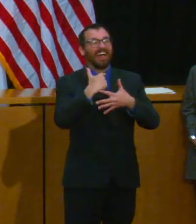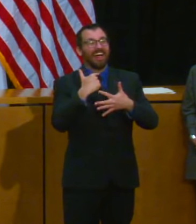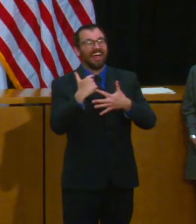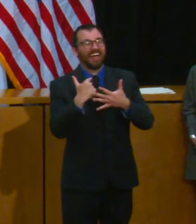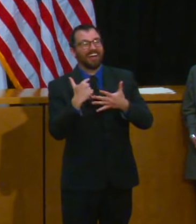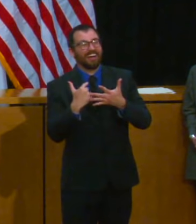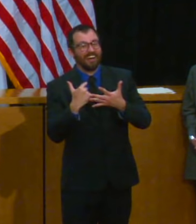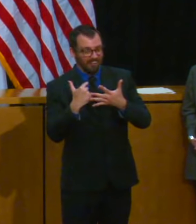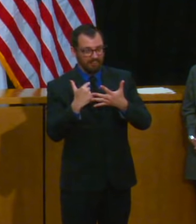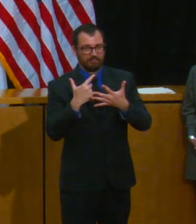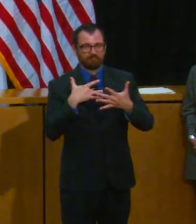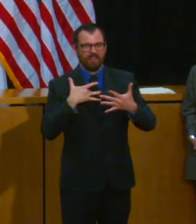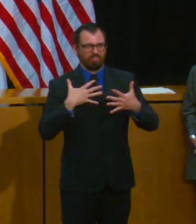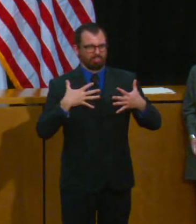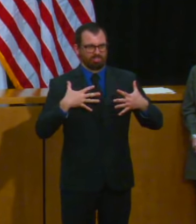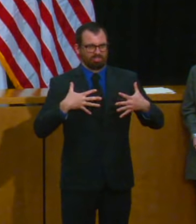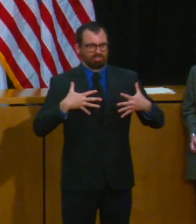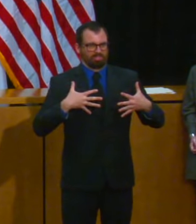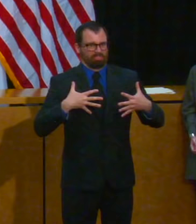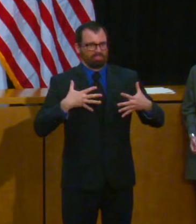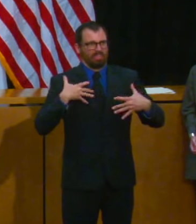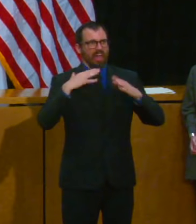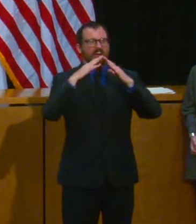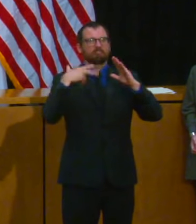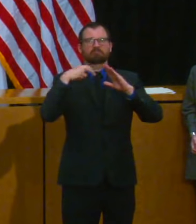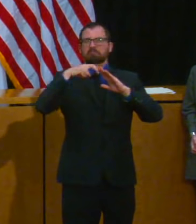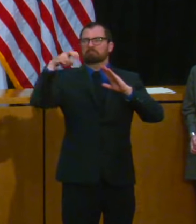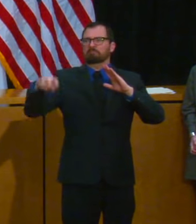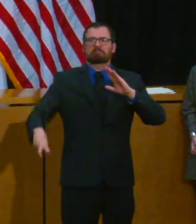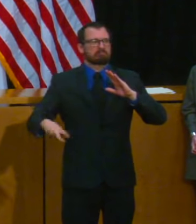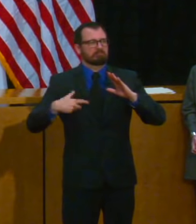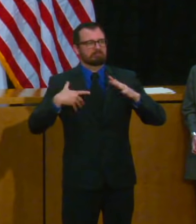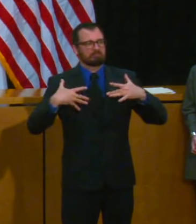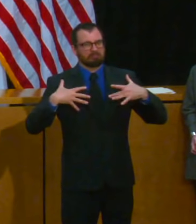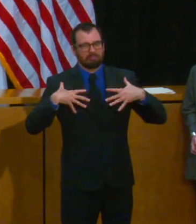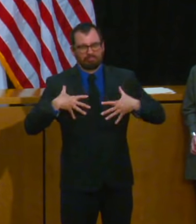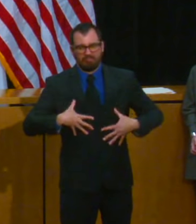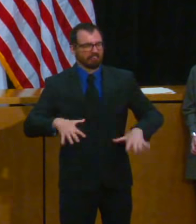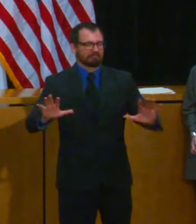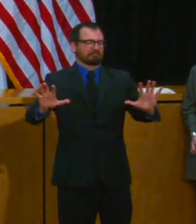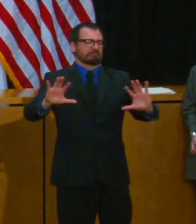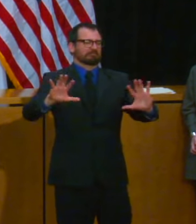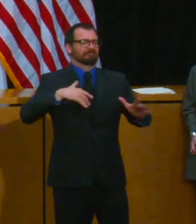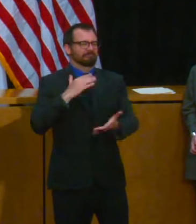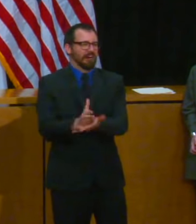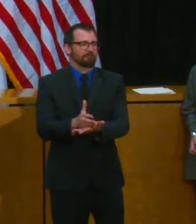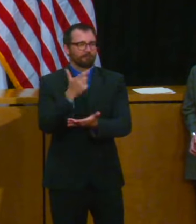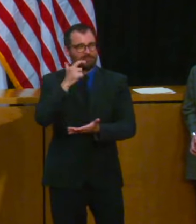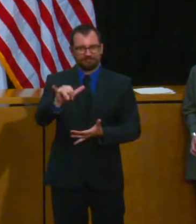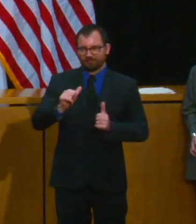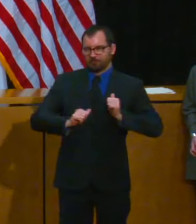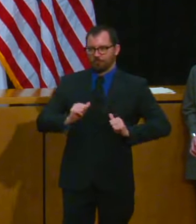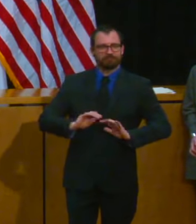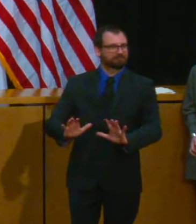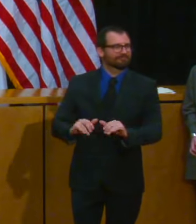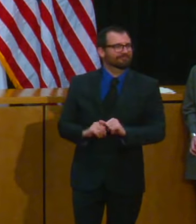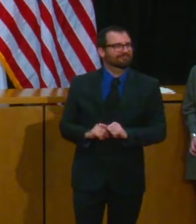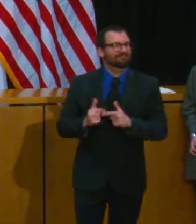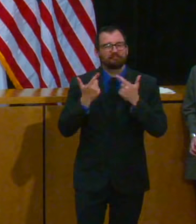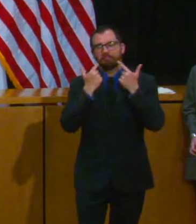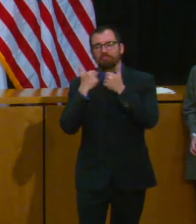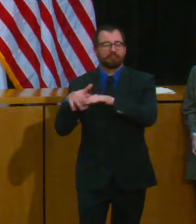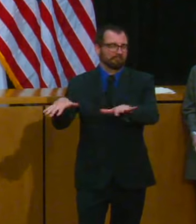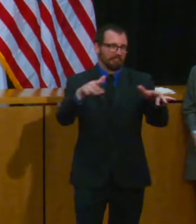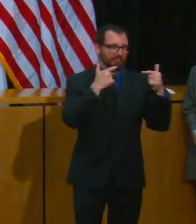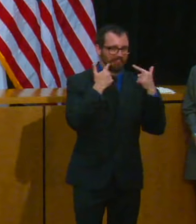yeah what are some of your concerns given that Maine is so close to Massachusetts